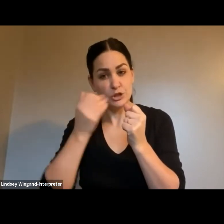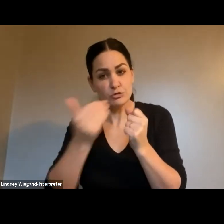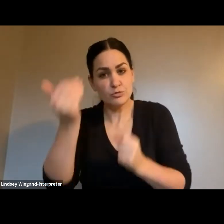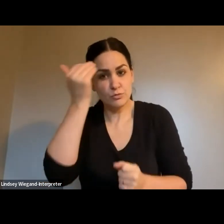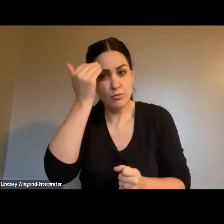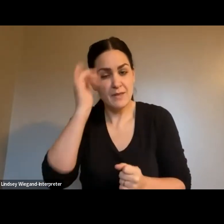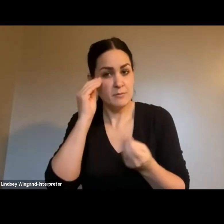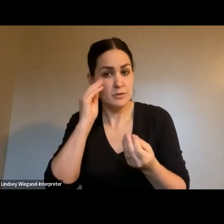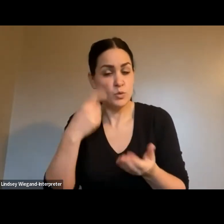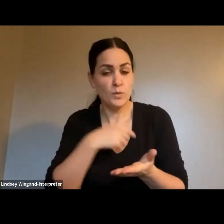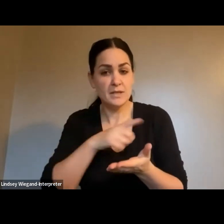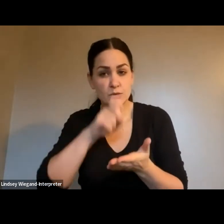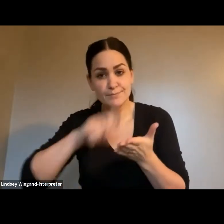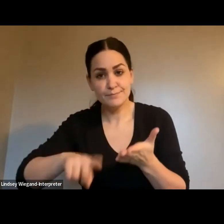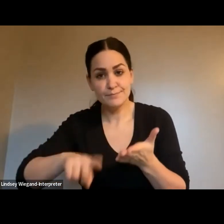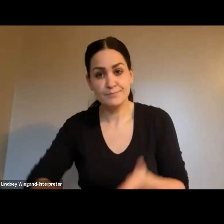look into it.